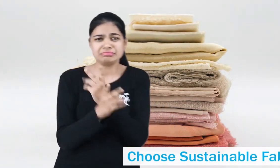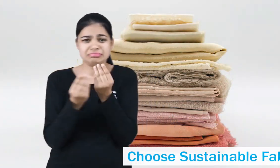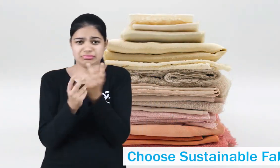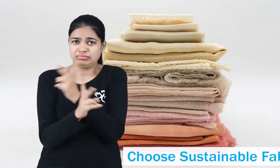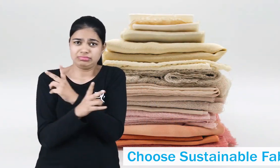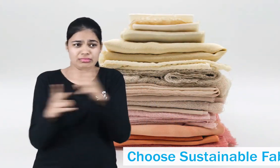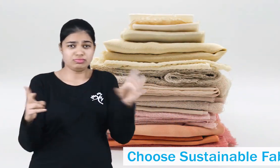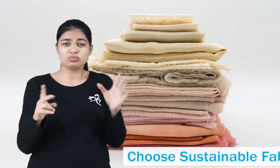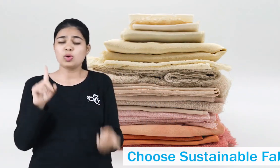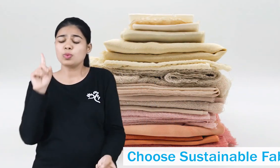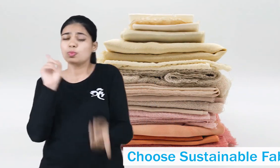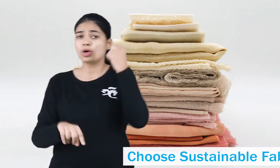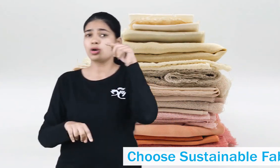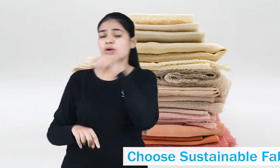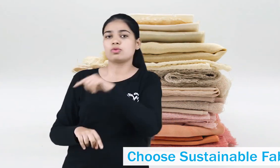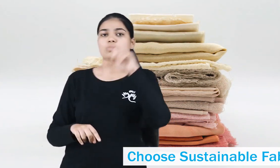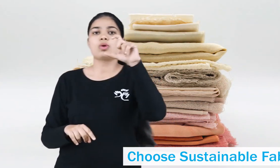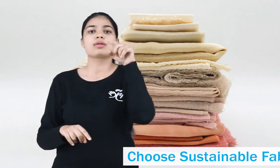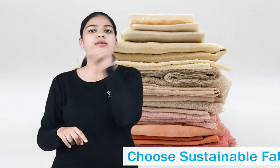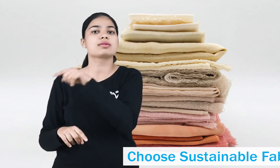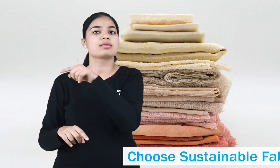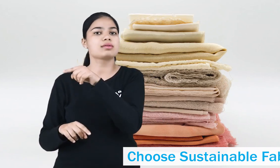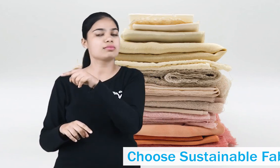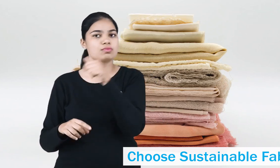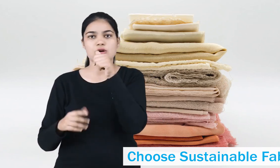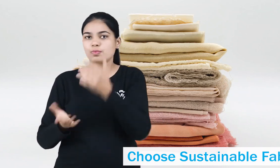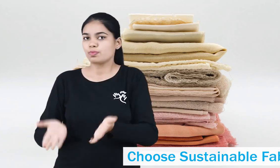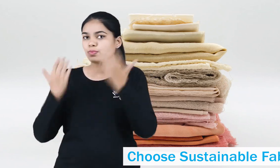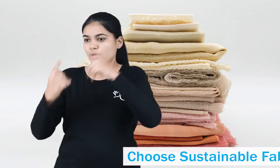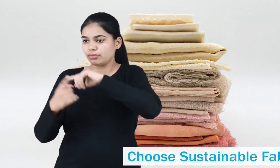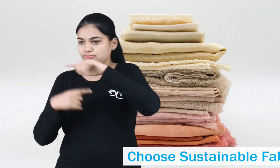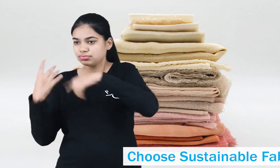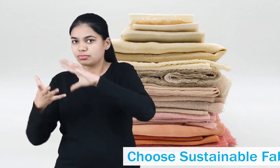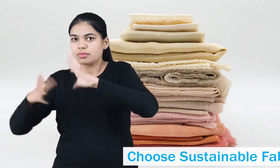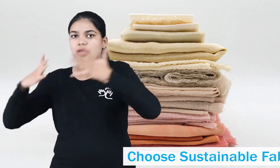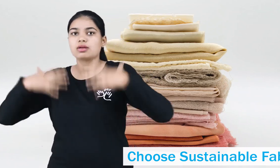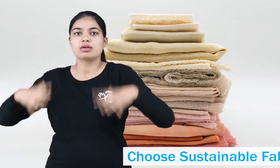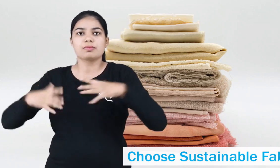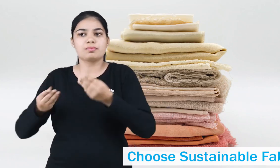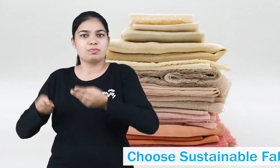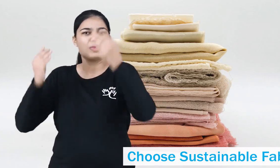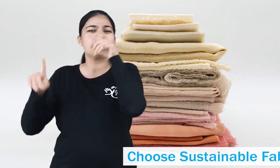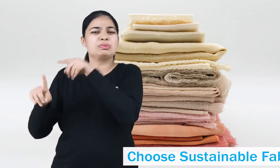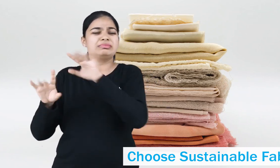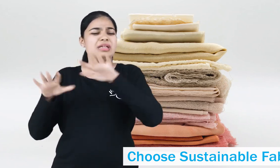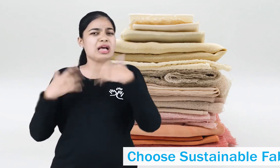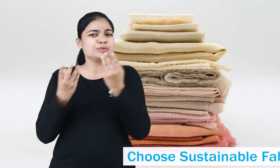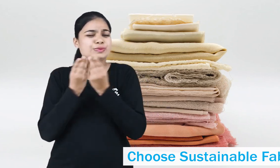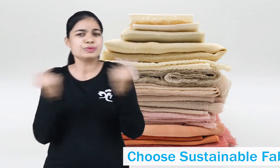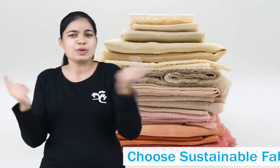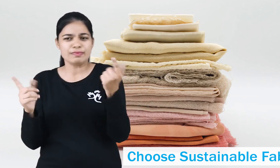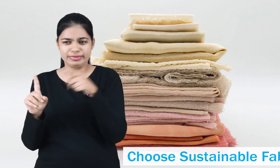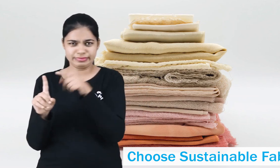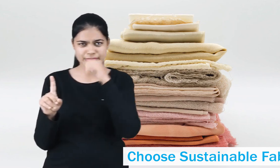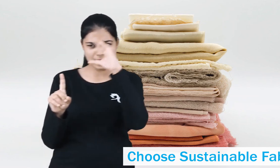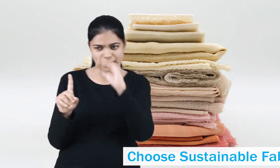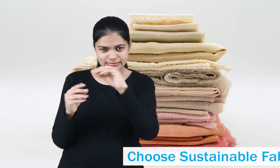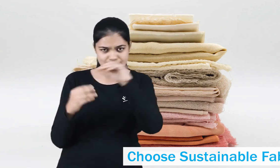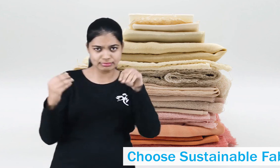example, processing of cotton uses the most water. Tons and tons of water used in its production. Choosing fabrics which are produced